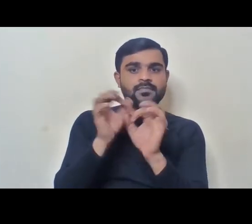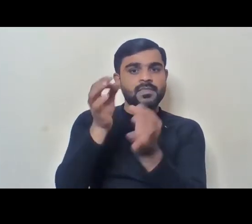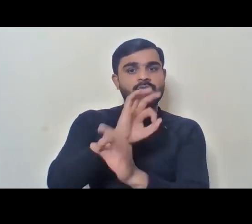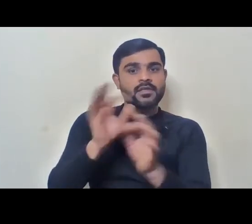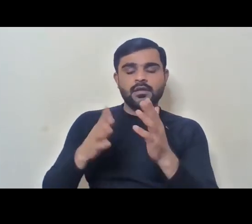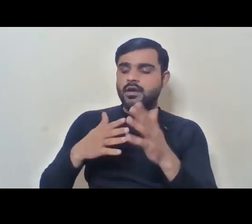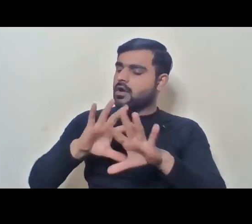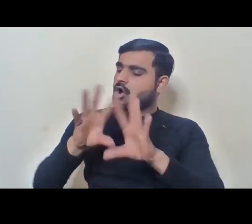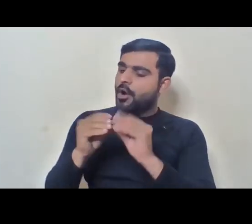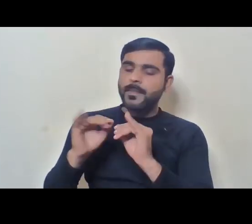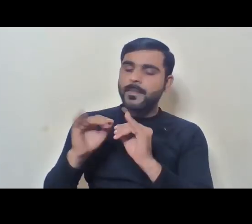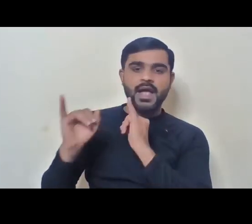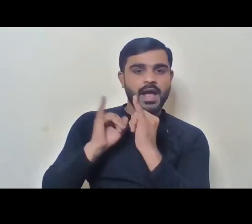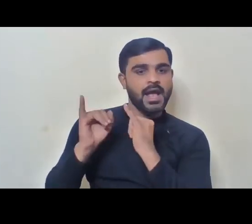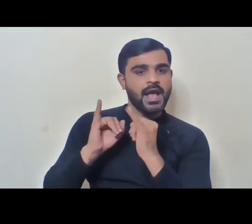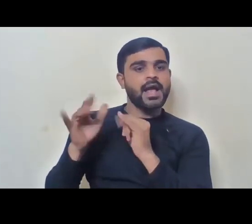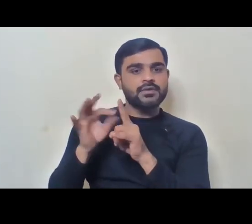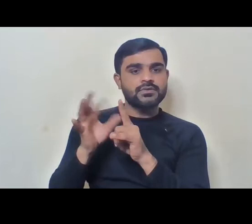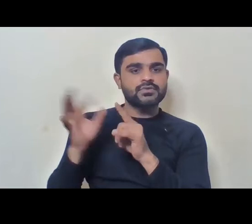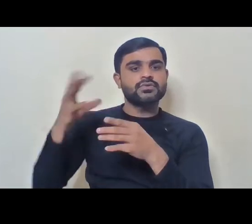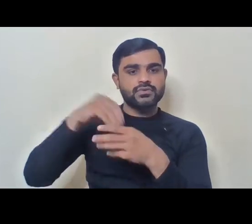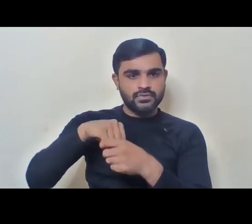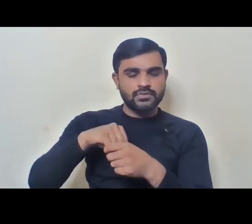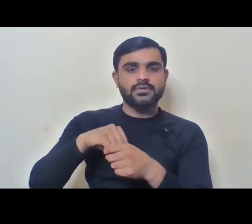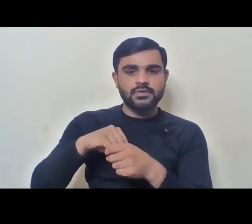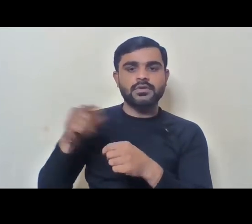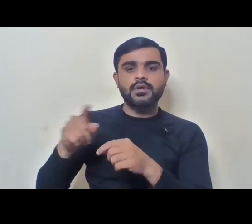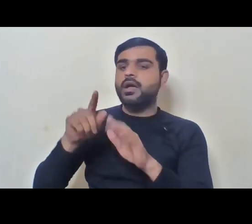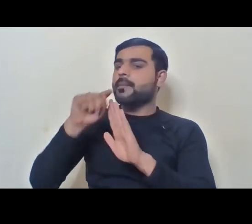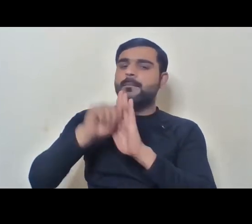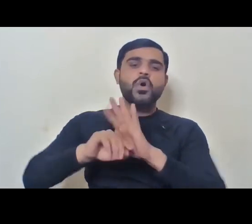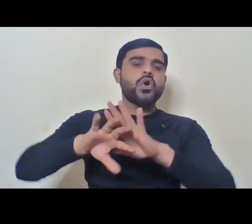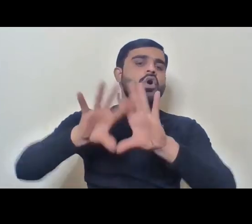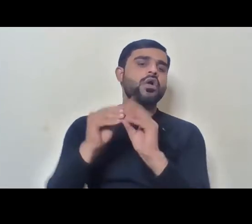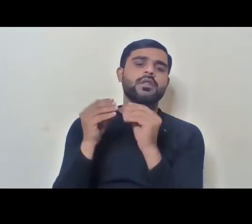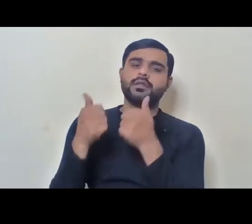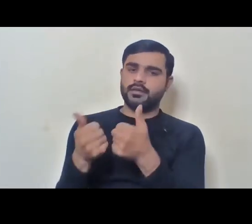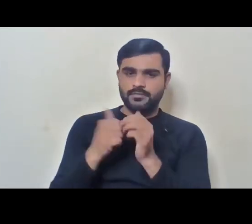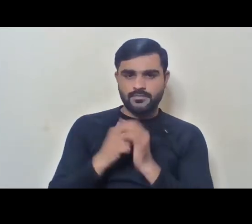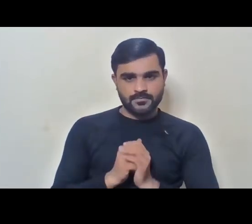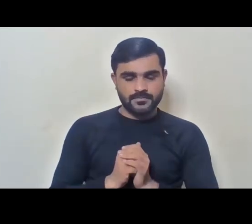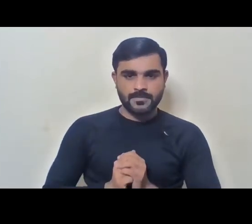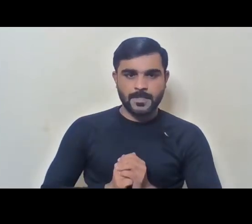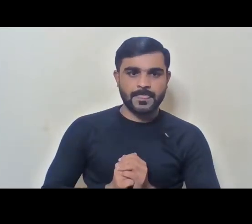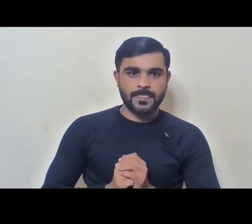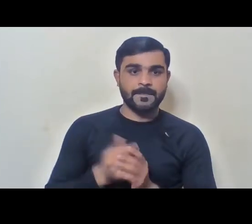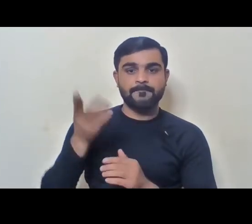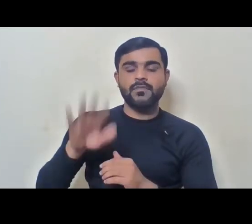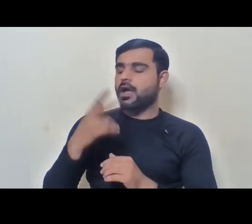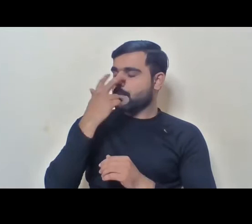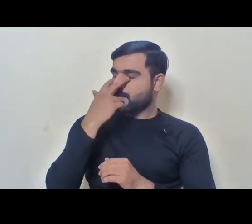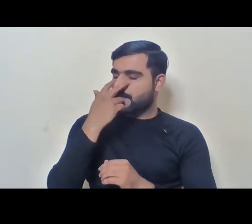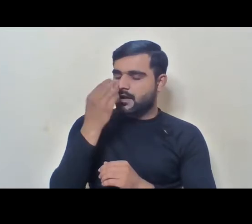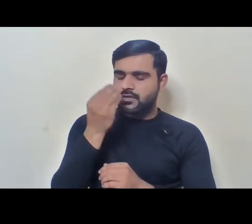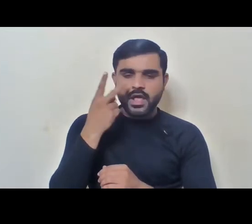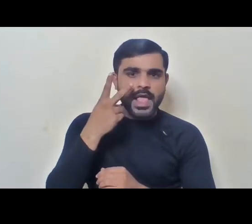redressal, they had set up, you know, this equal opportunity policy, this person had low vision, and